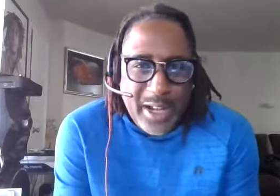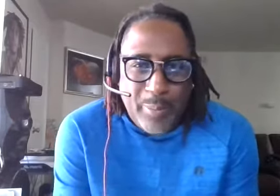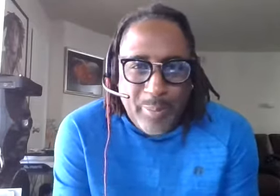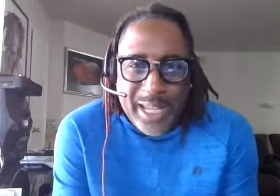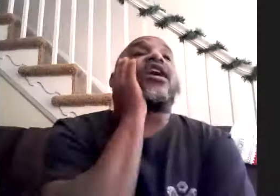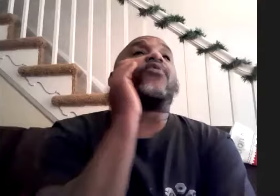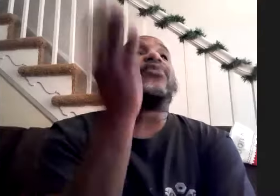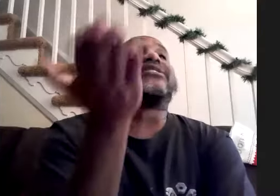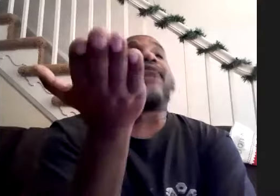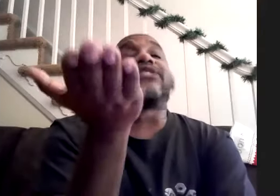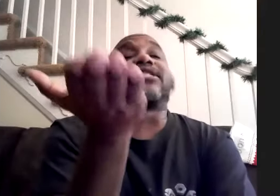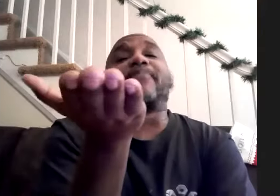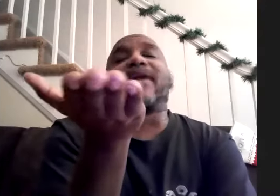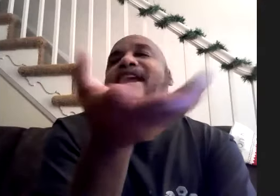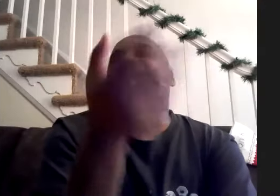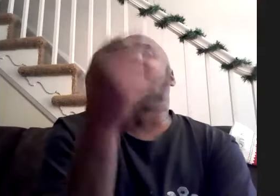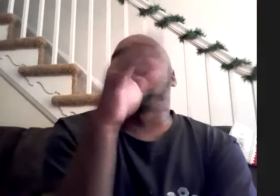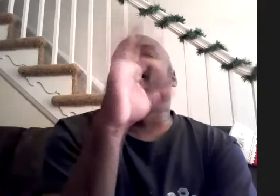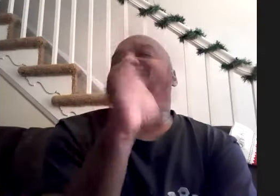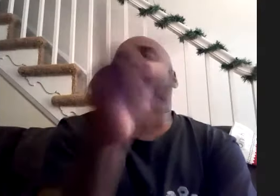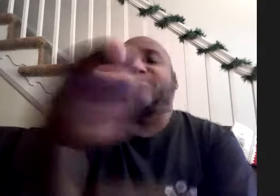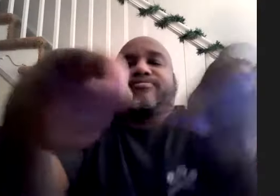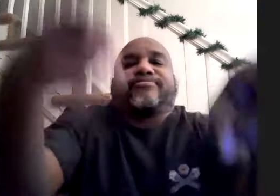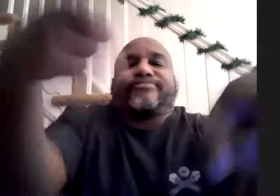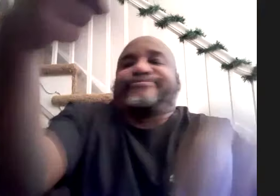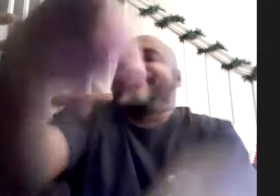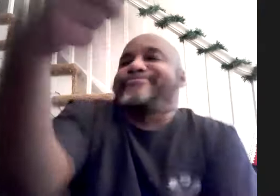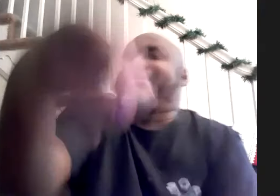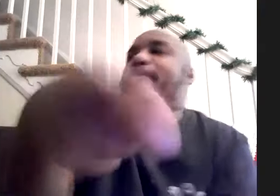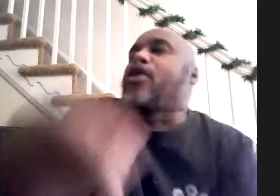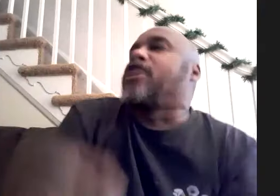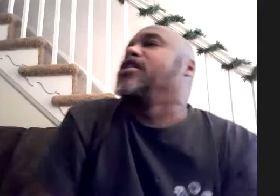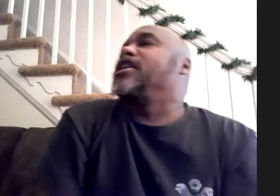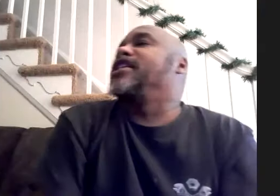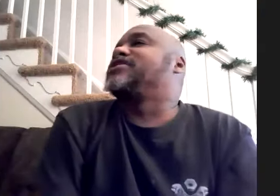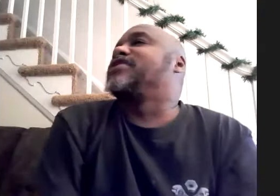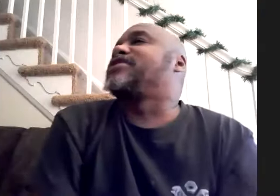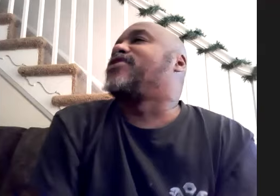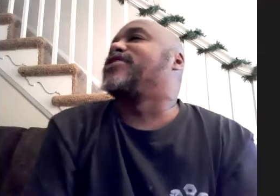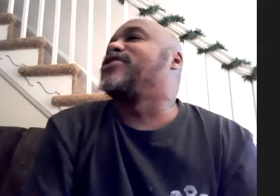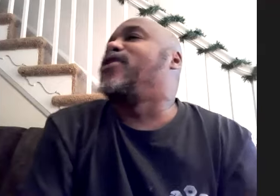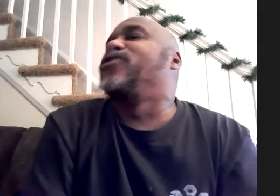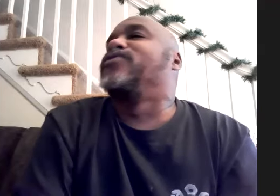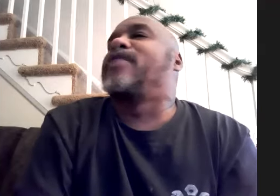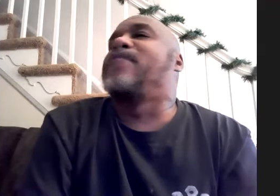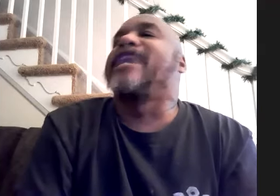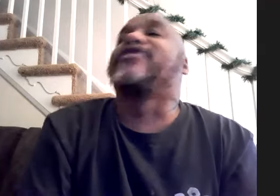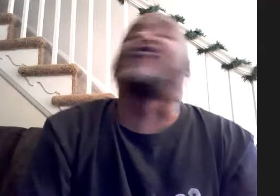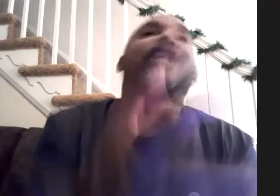know be into slayer and run dmc that part there are no i mean it's funny you